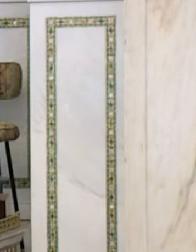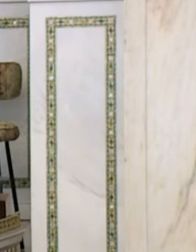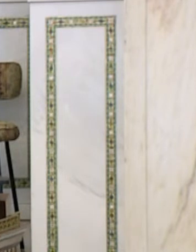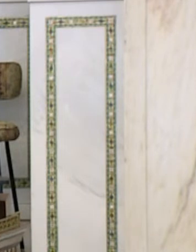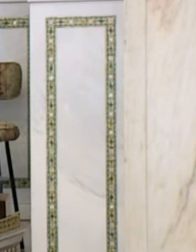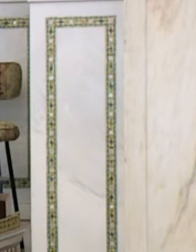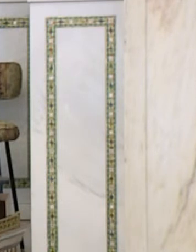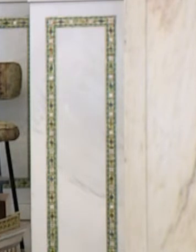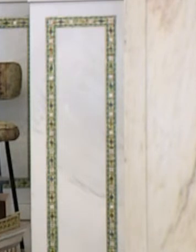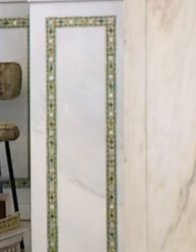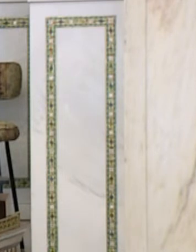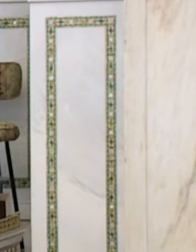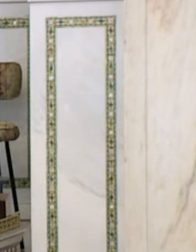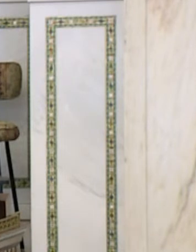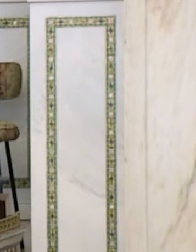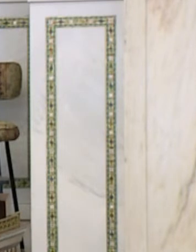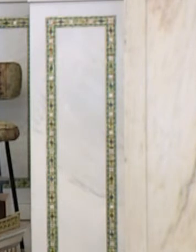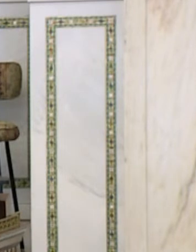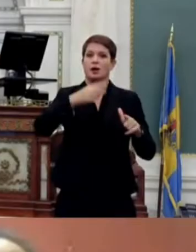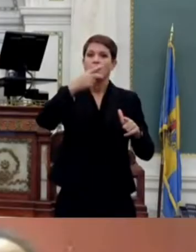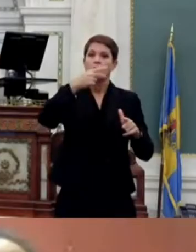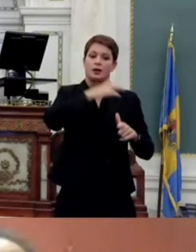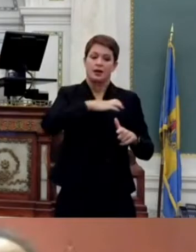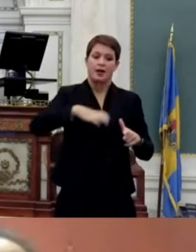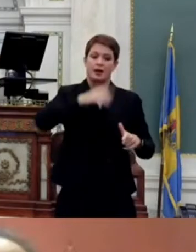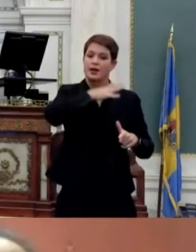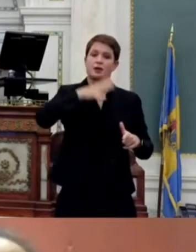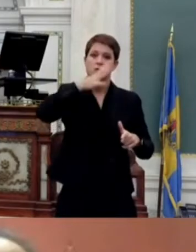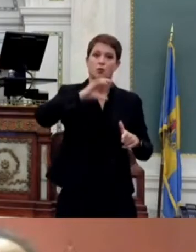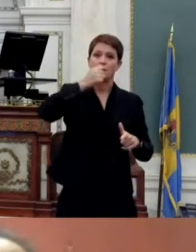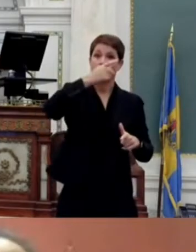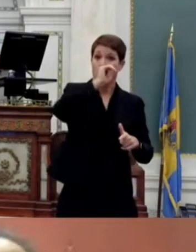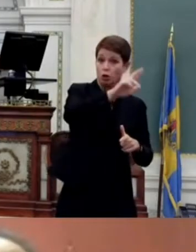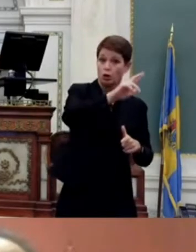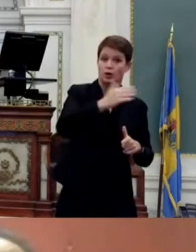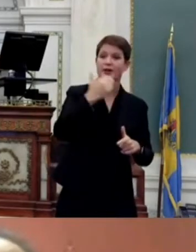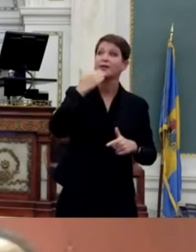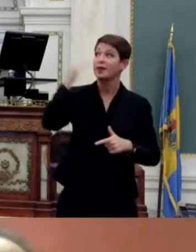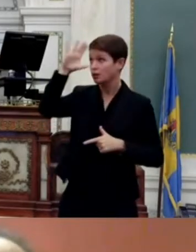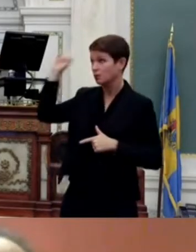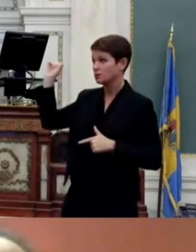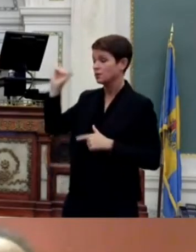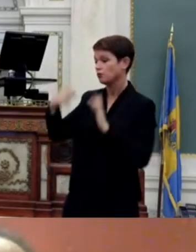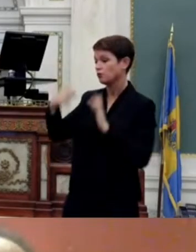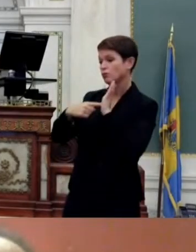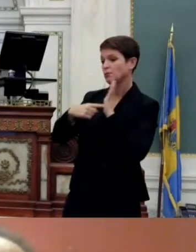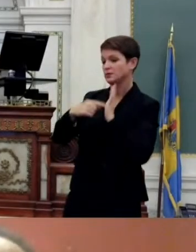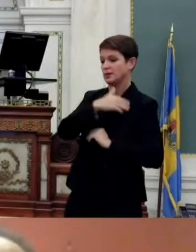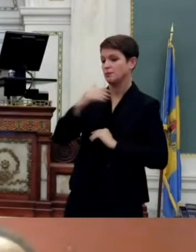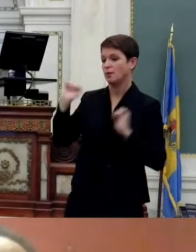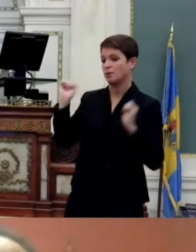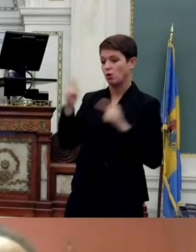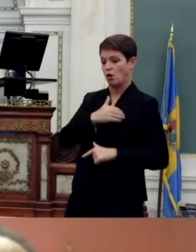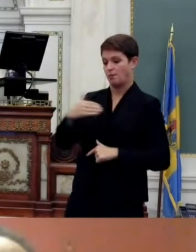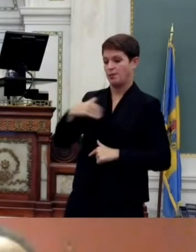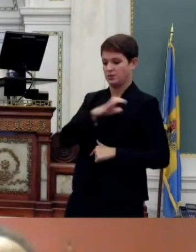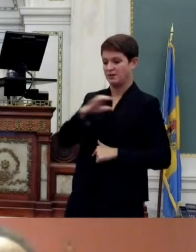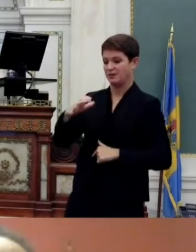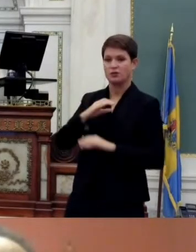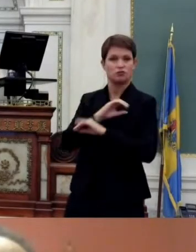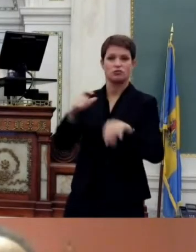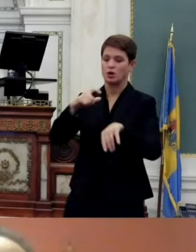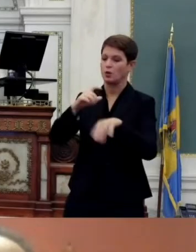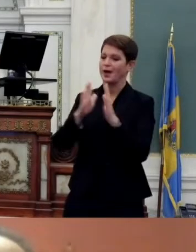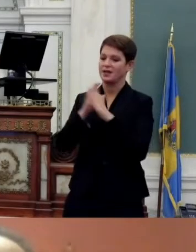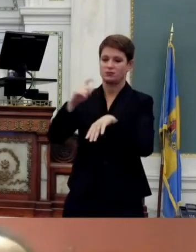and the chair recognizes councilwoman parker thank you mr president on behalf of the members of council there are no requests